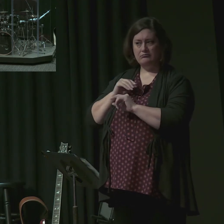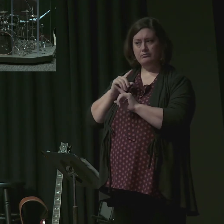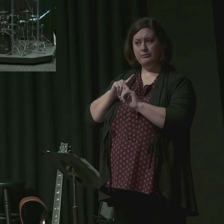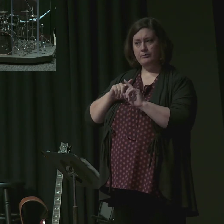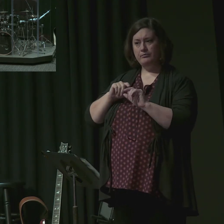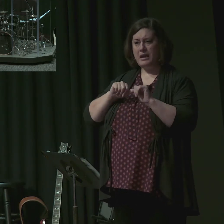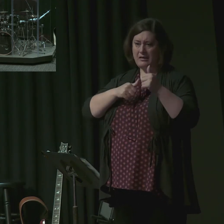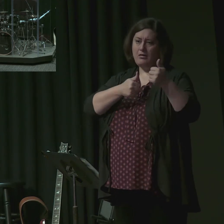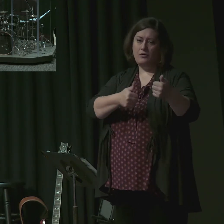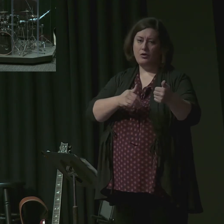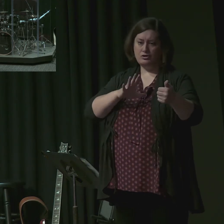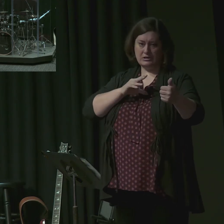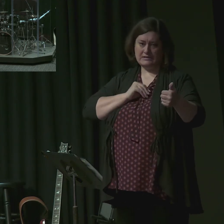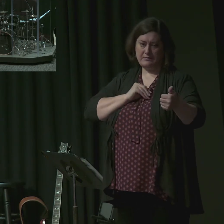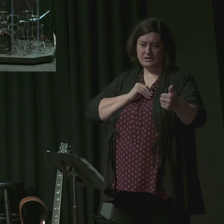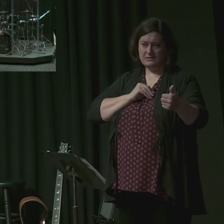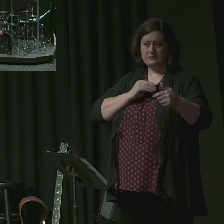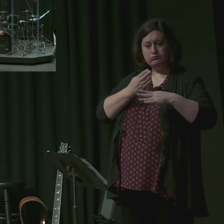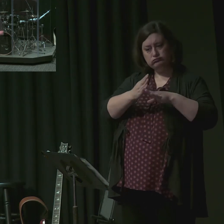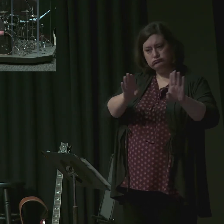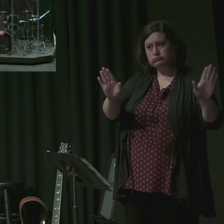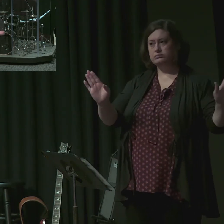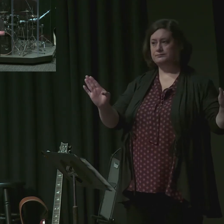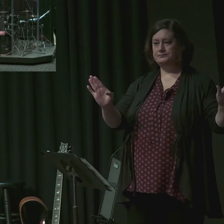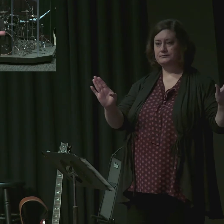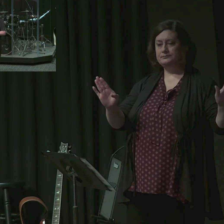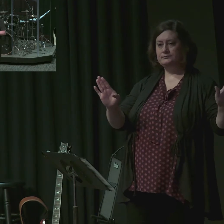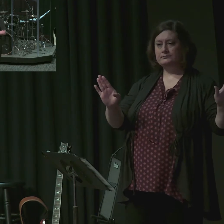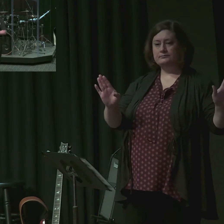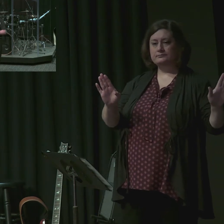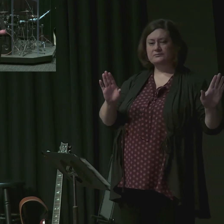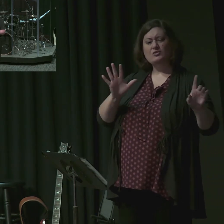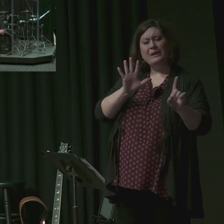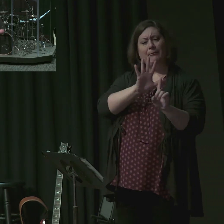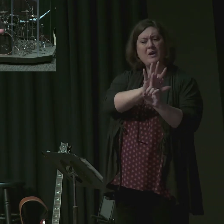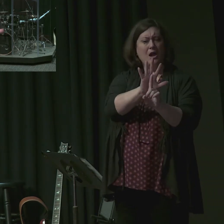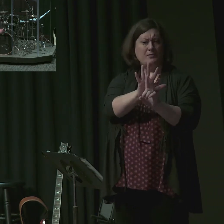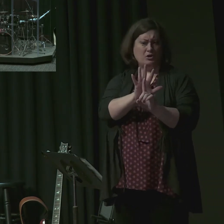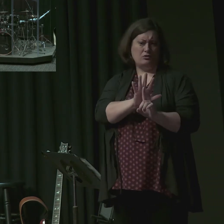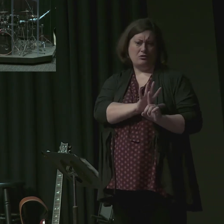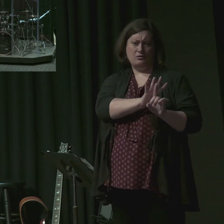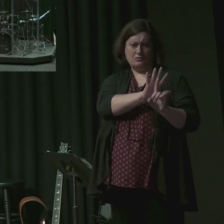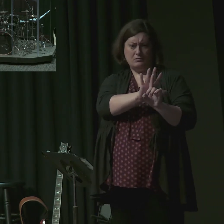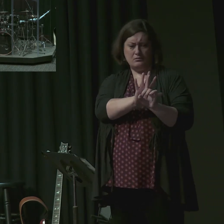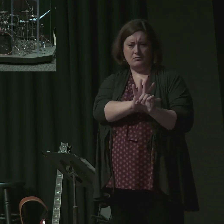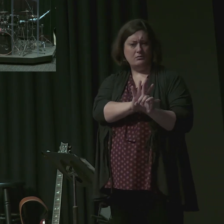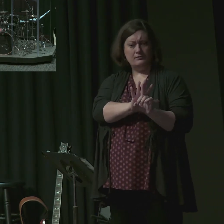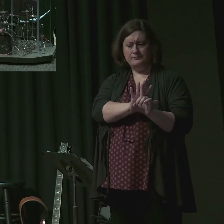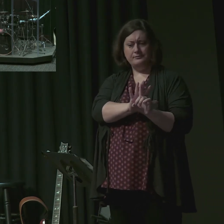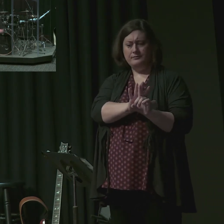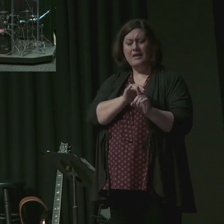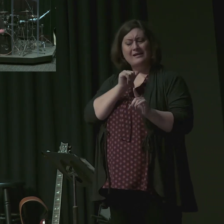Now, it is possible for you to win wide acceptance and admiration and still be faithful in preaching.